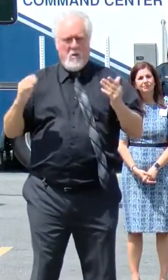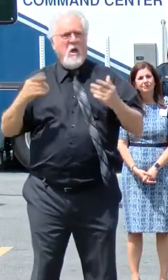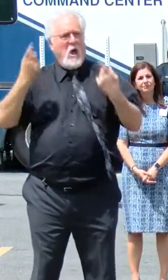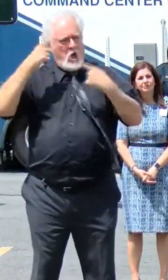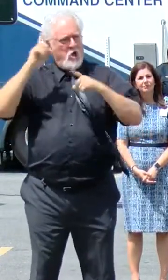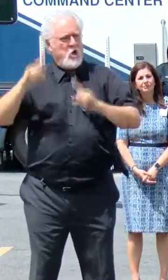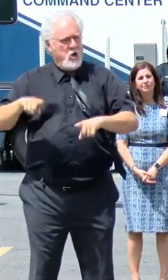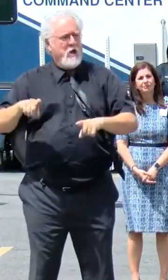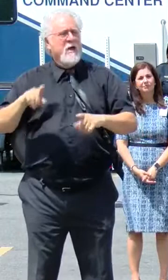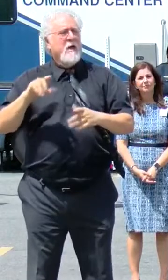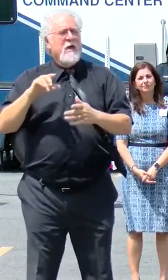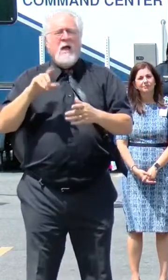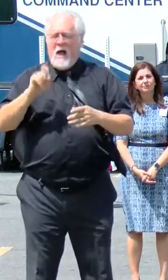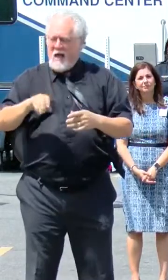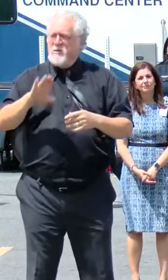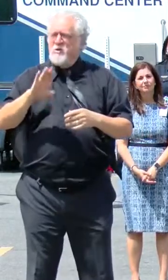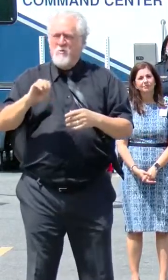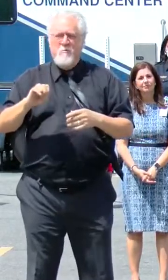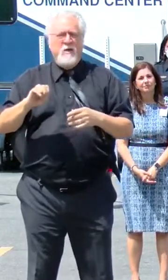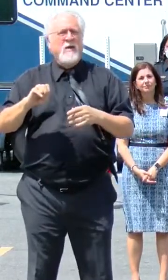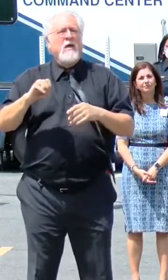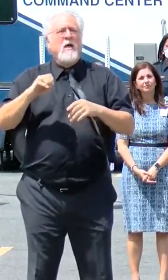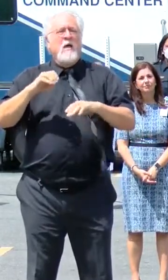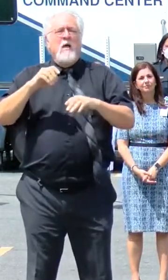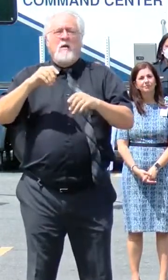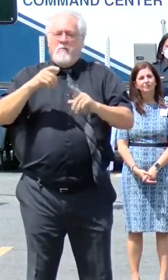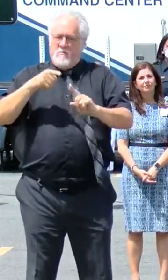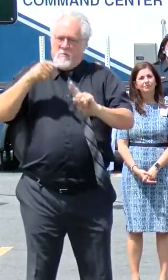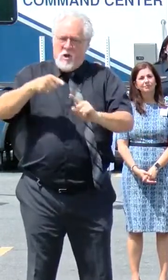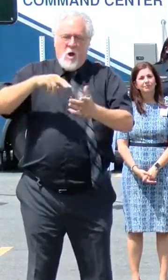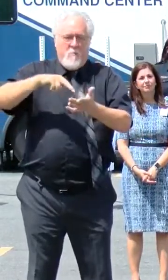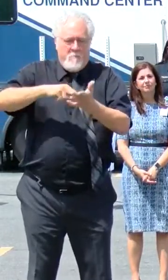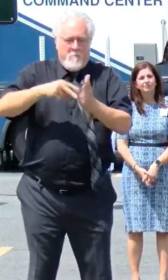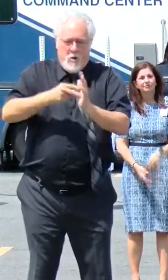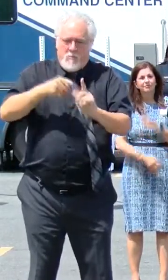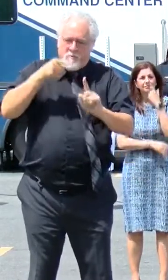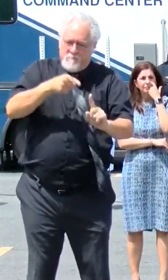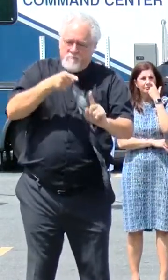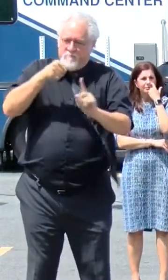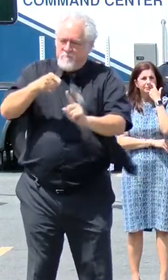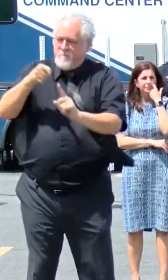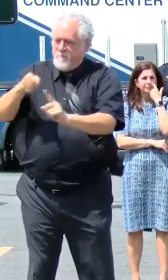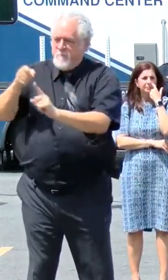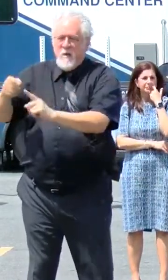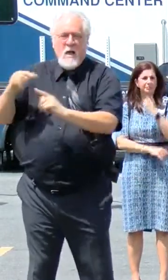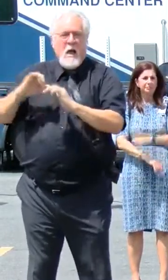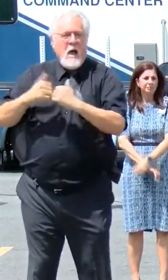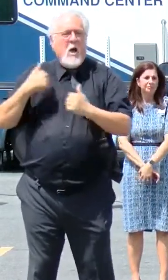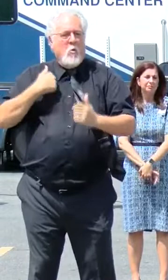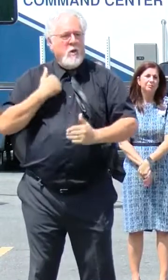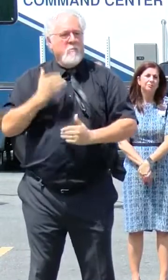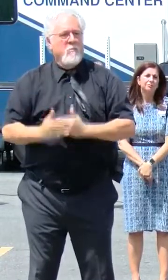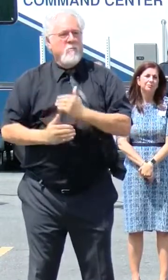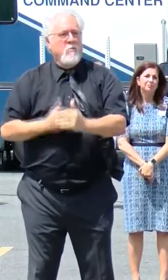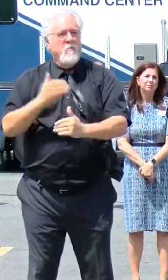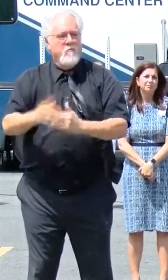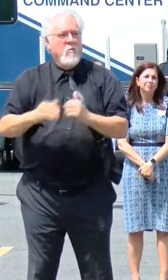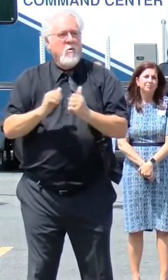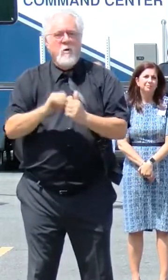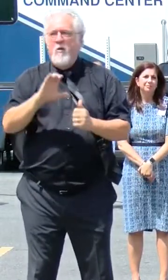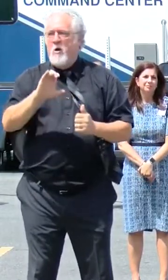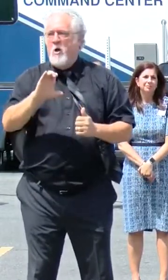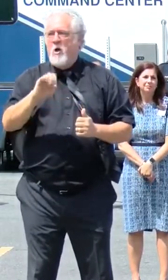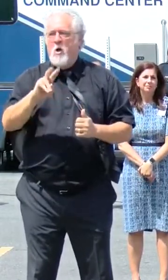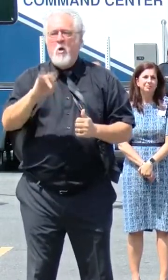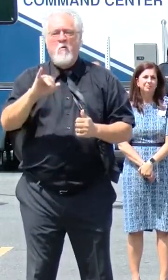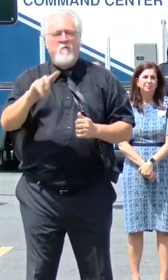agree that there has to be intentionality around how we move forward in a COVID-19